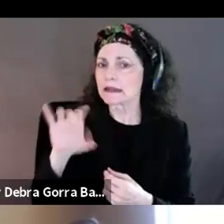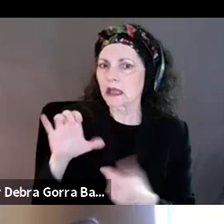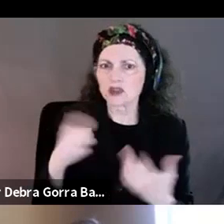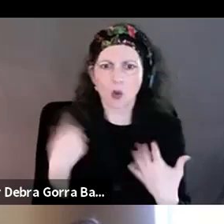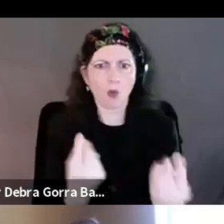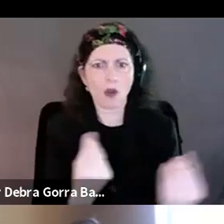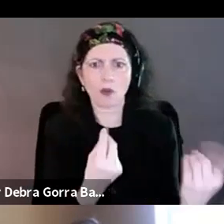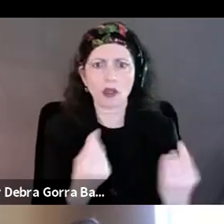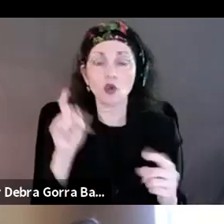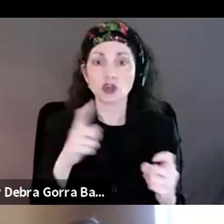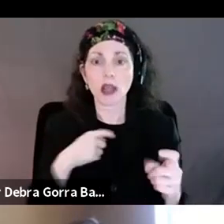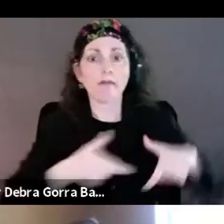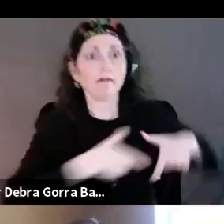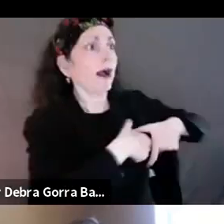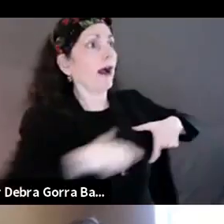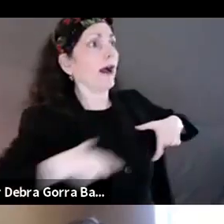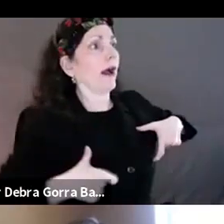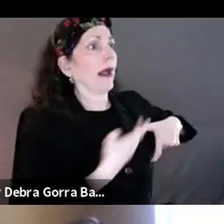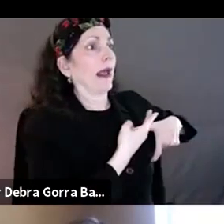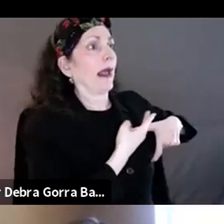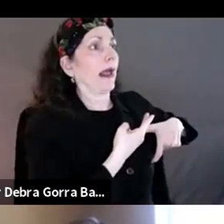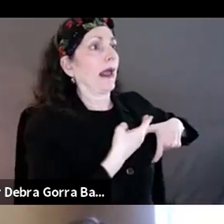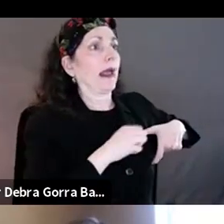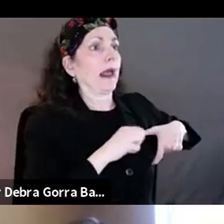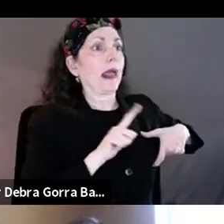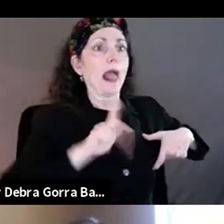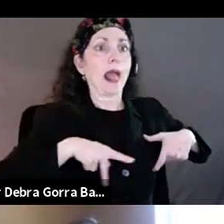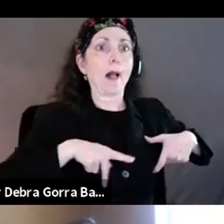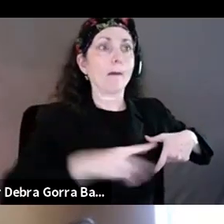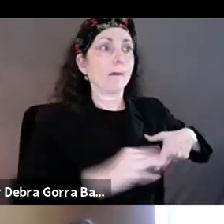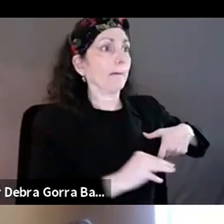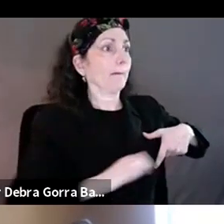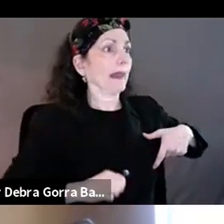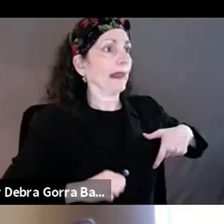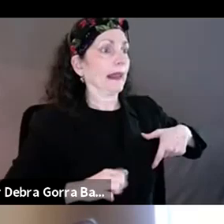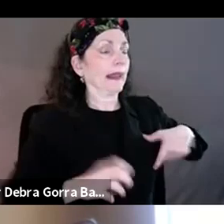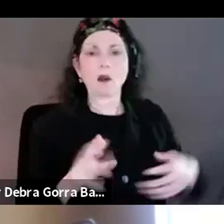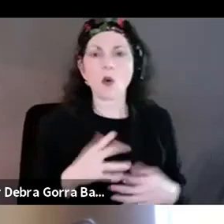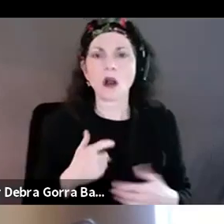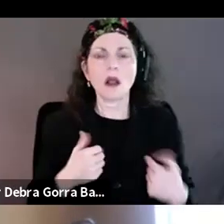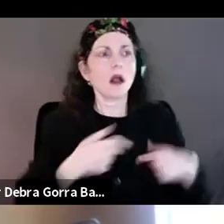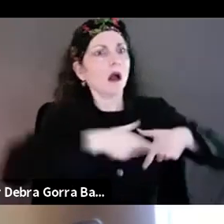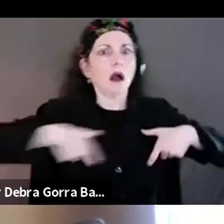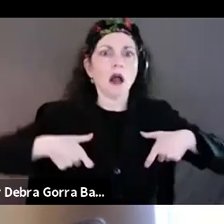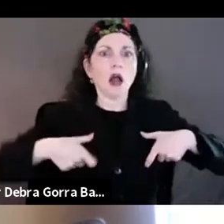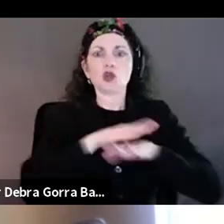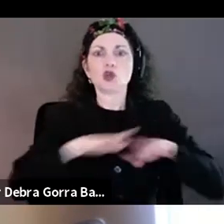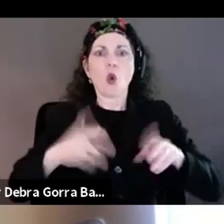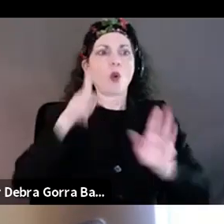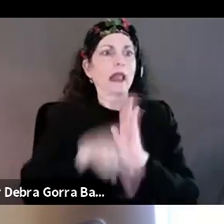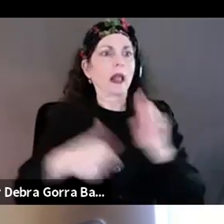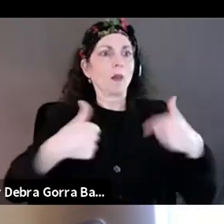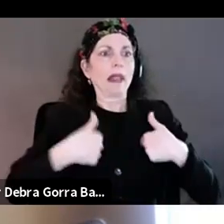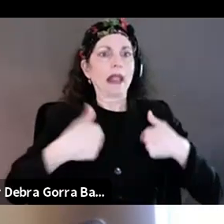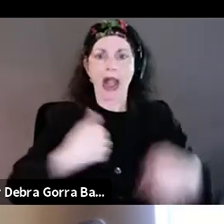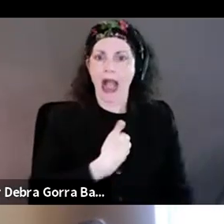jackets on that say, help me, or don't kill me, I'm disabled? I mean, and this kind of training has to be